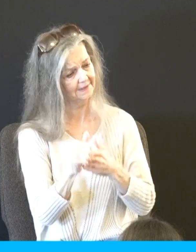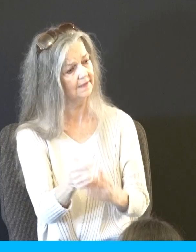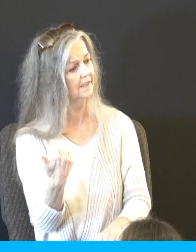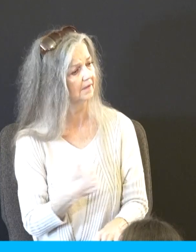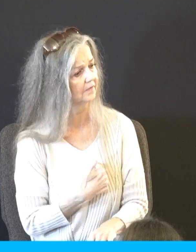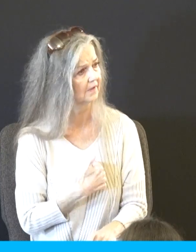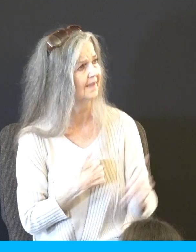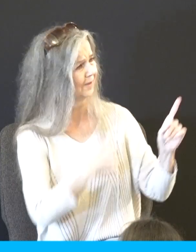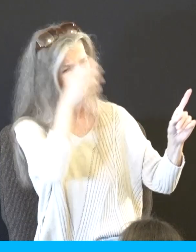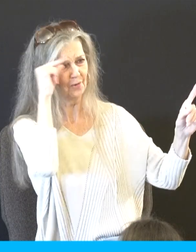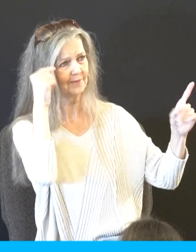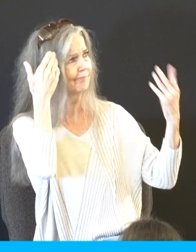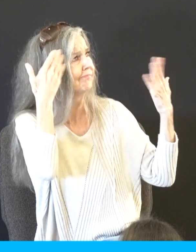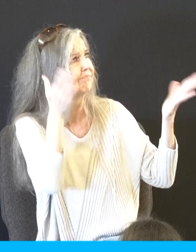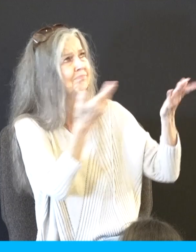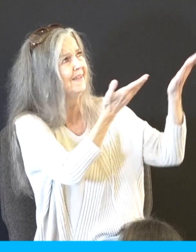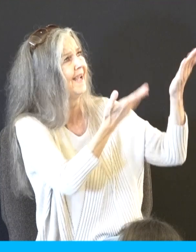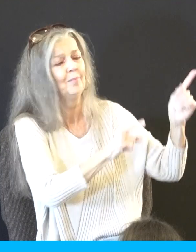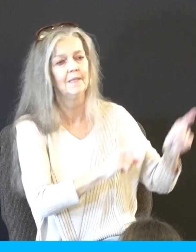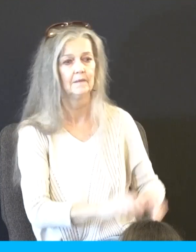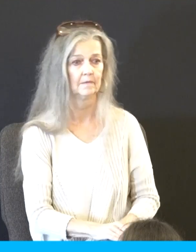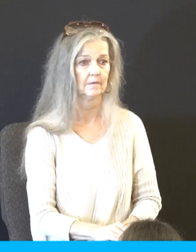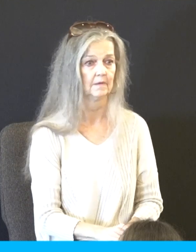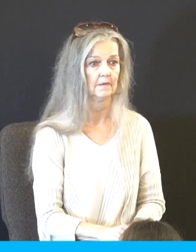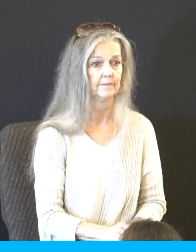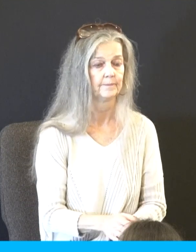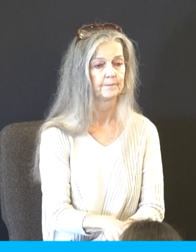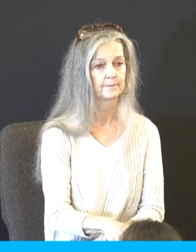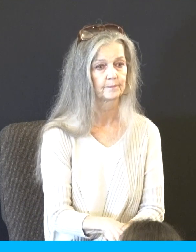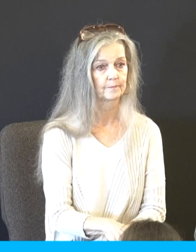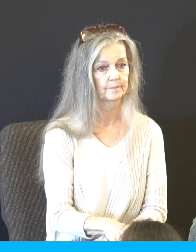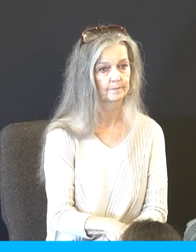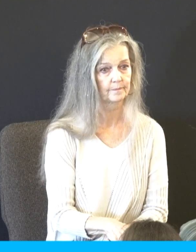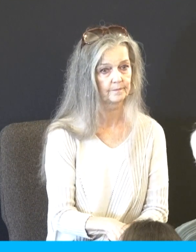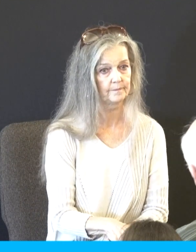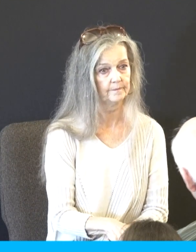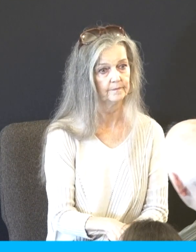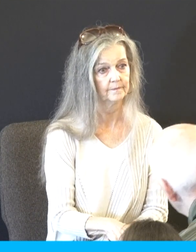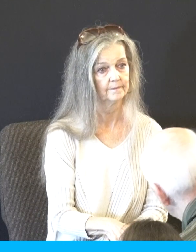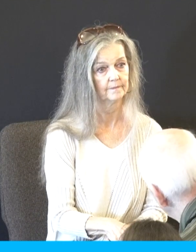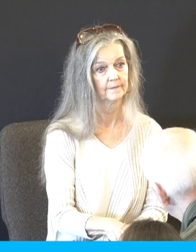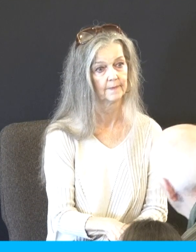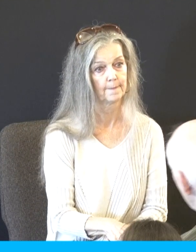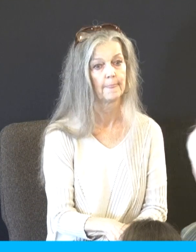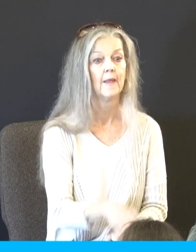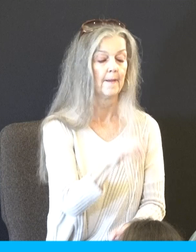this man, Moses, the man that brought us up out of the land of Egypt, we know, we want not what has become of him. And Aaron said unto the